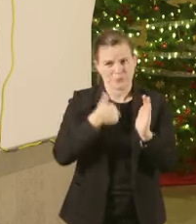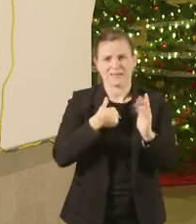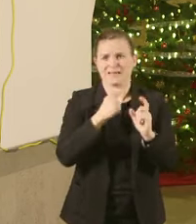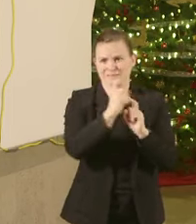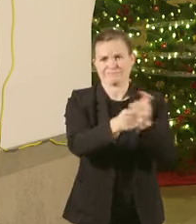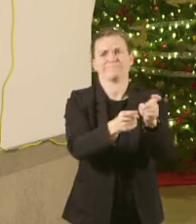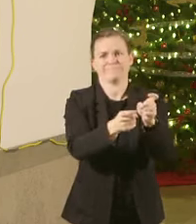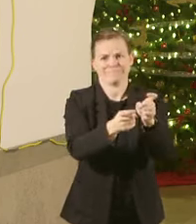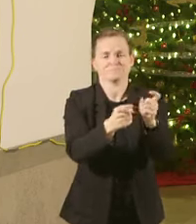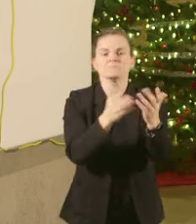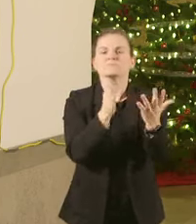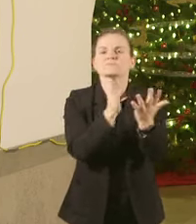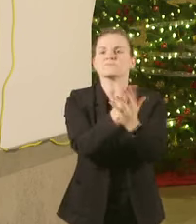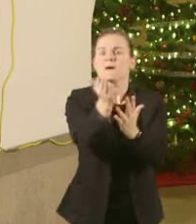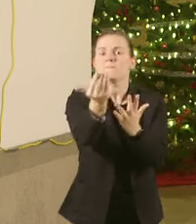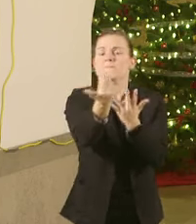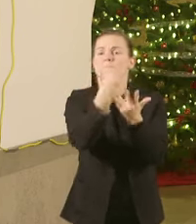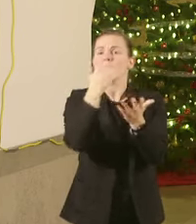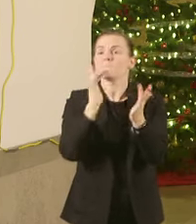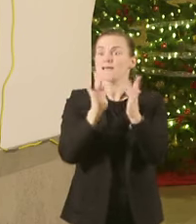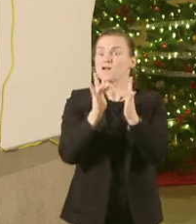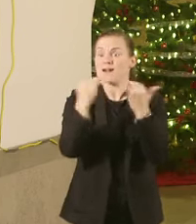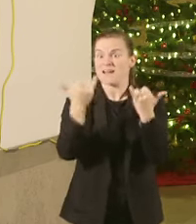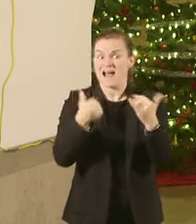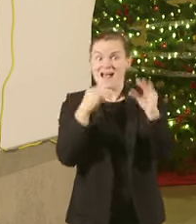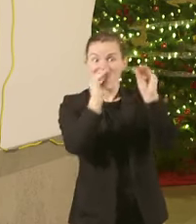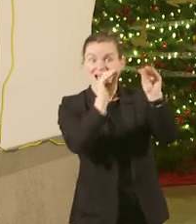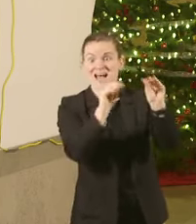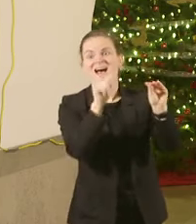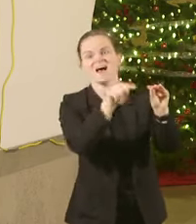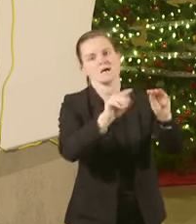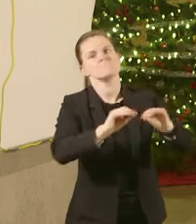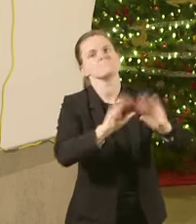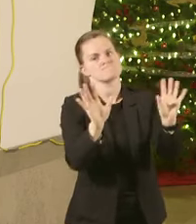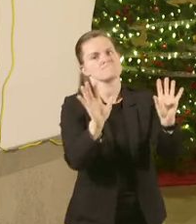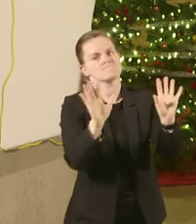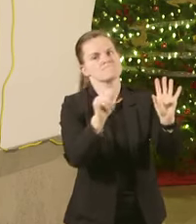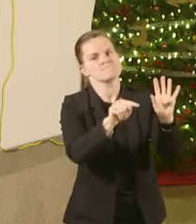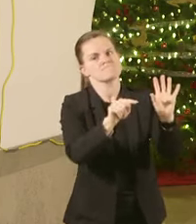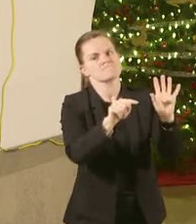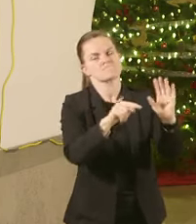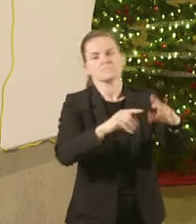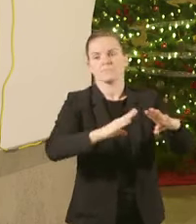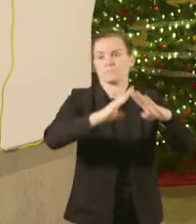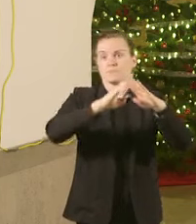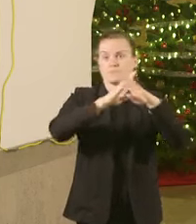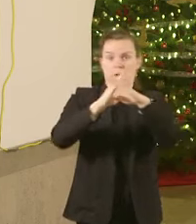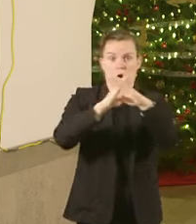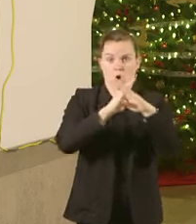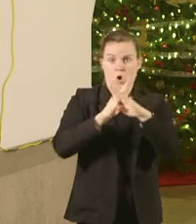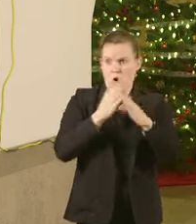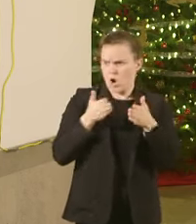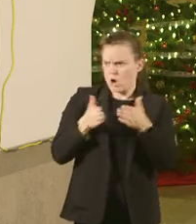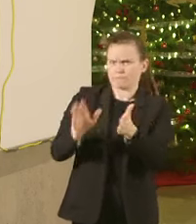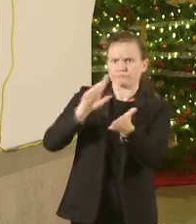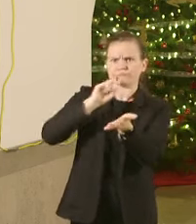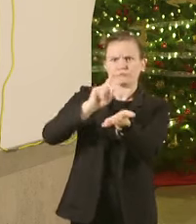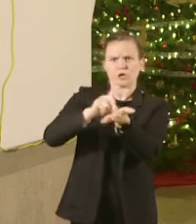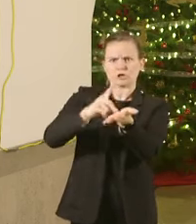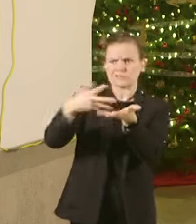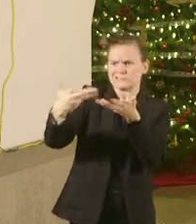across the state we remove barriers to allow doctors to treat more patients through telemedicine